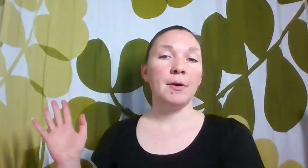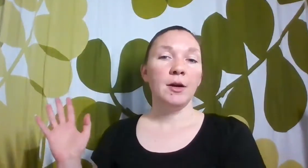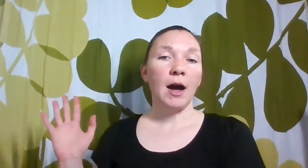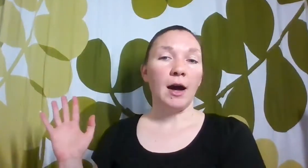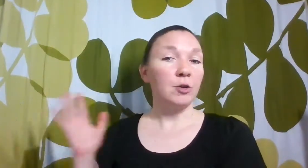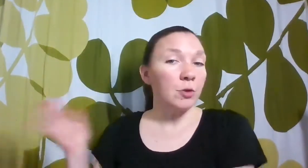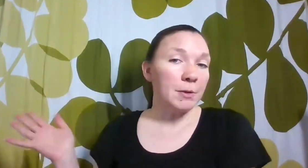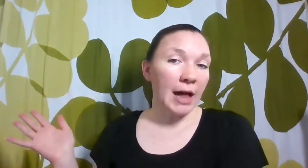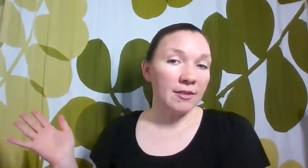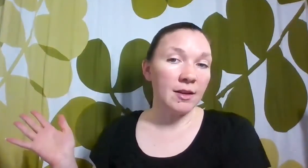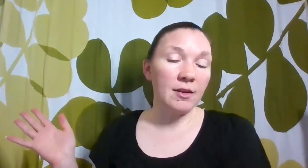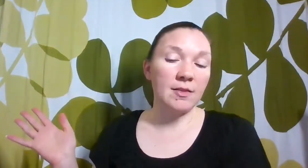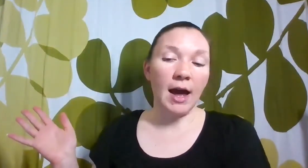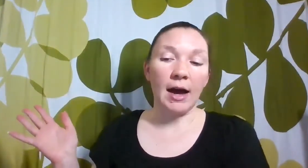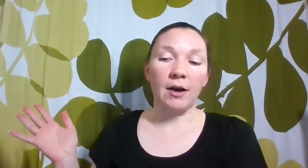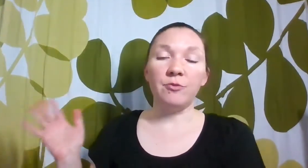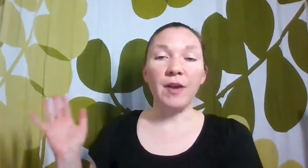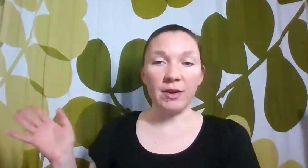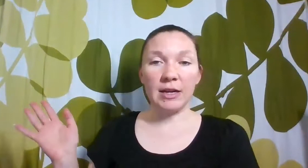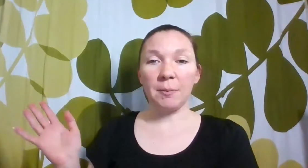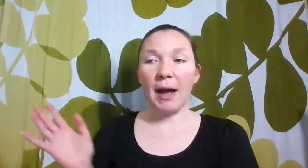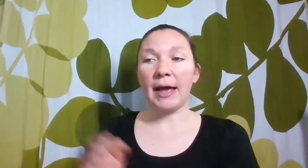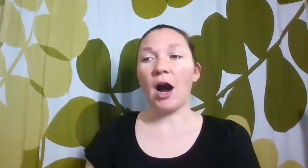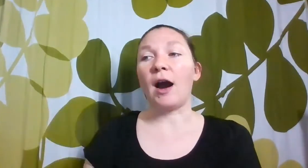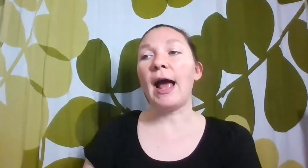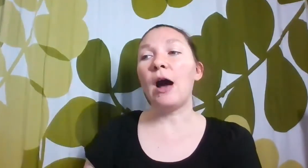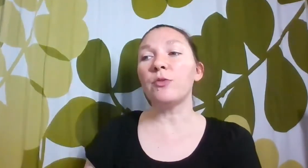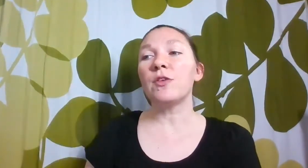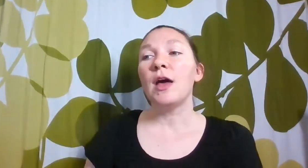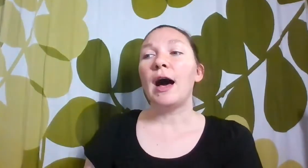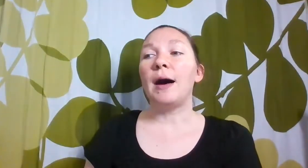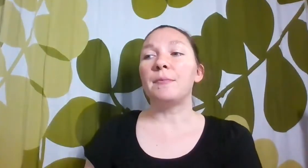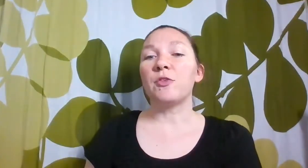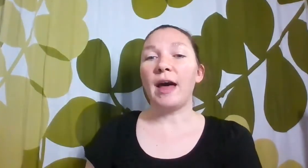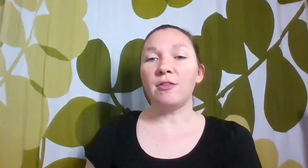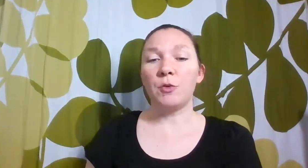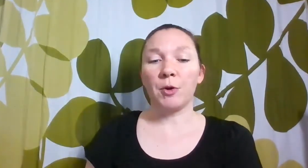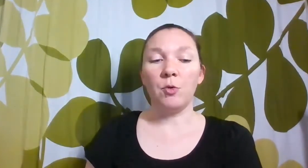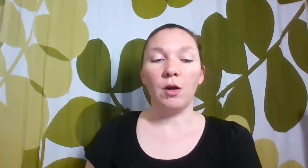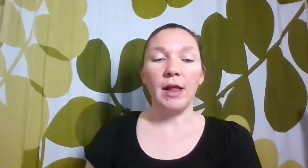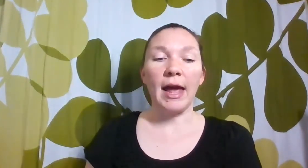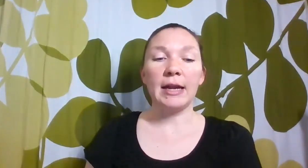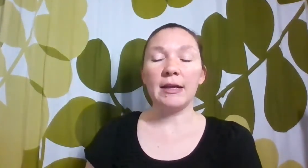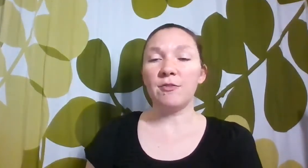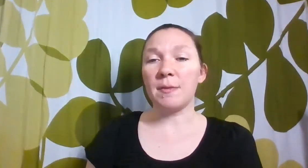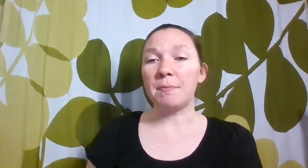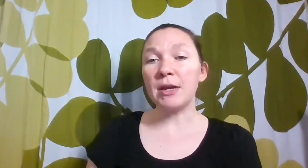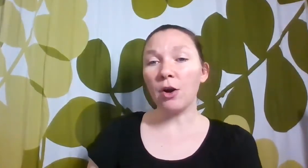group classes very nearby our house. So that's super cool. And it gives some peer